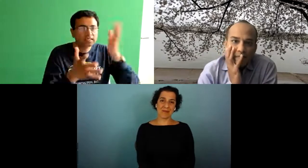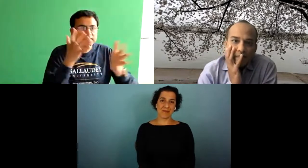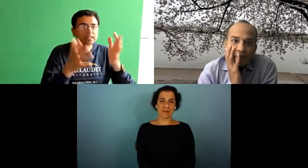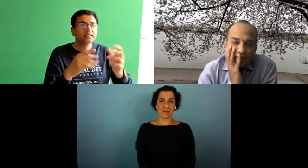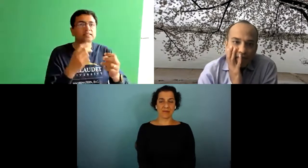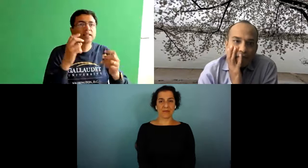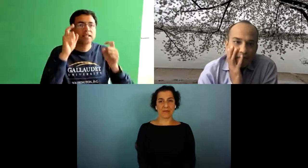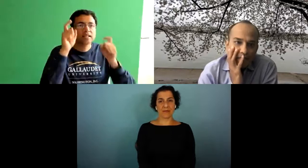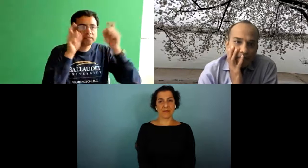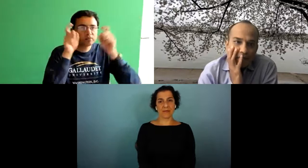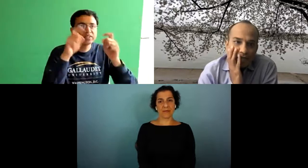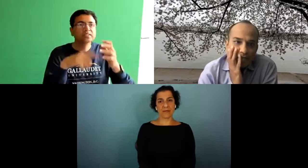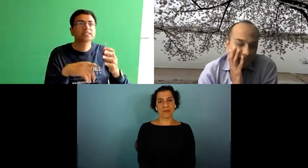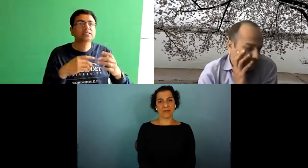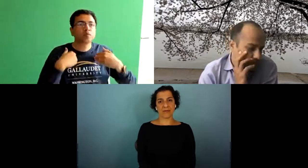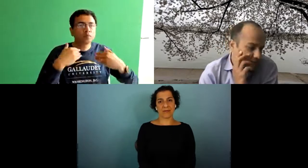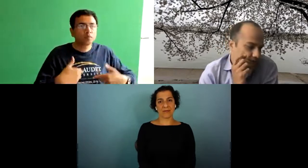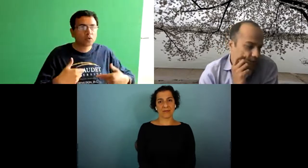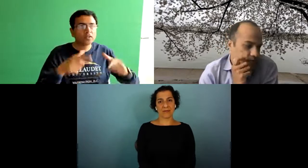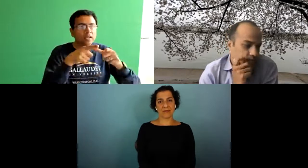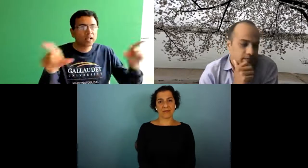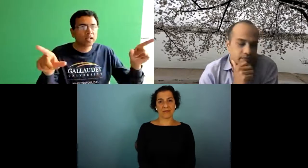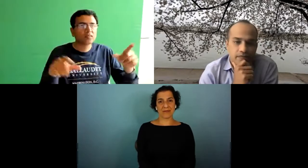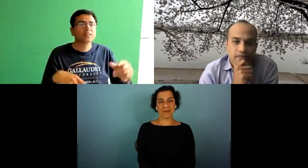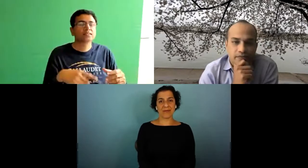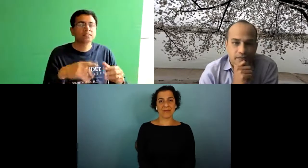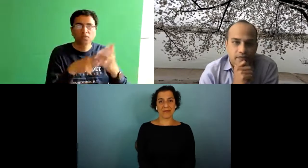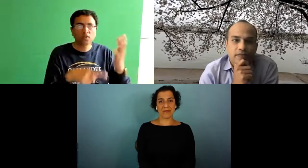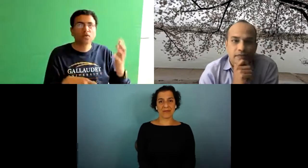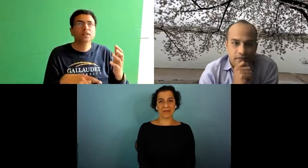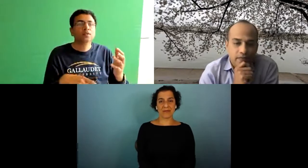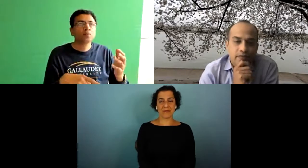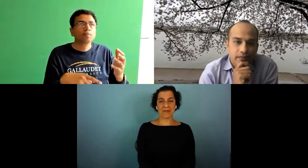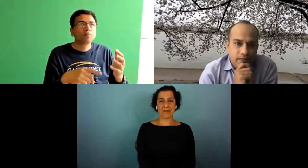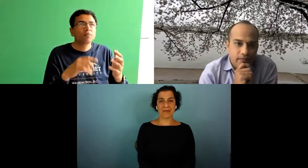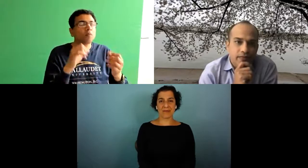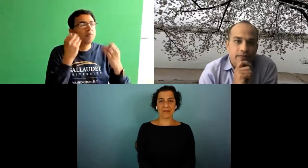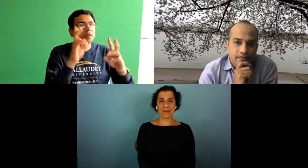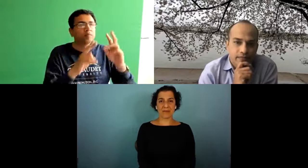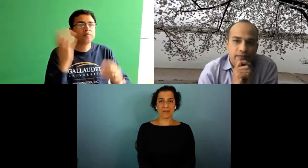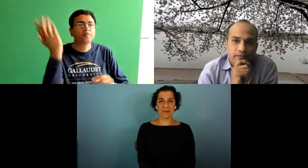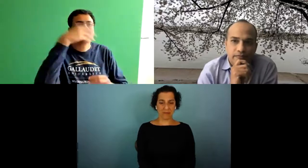relevant for speech but also for gestural recognition facial um expression recognition body language